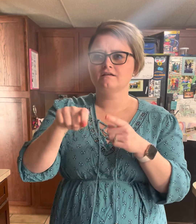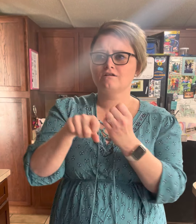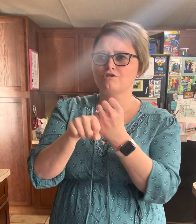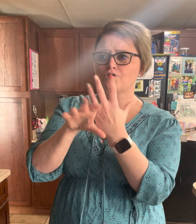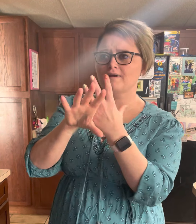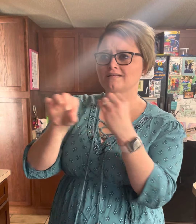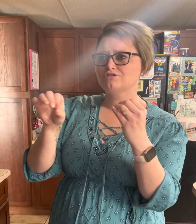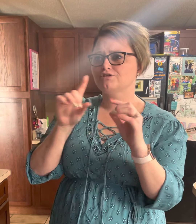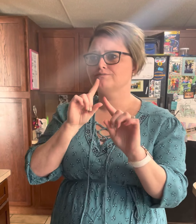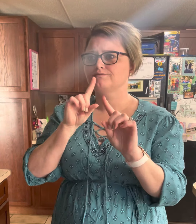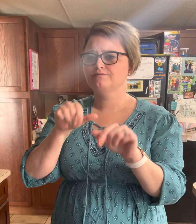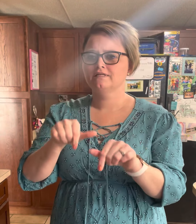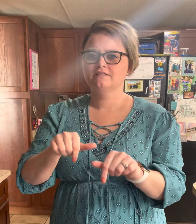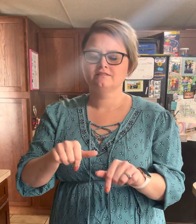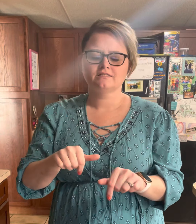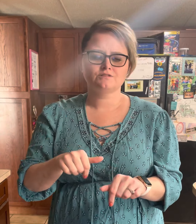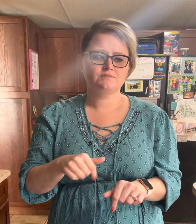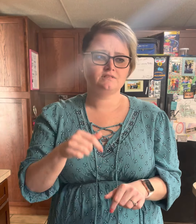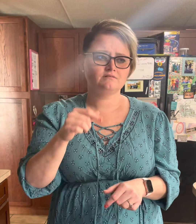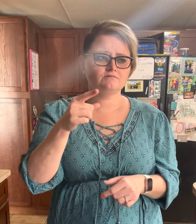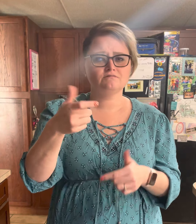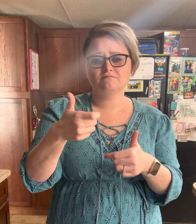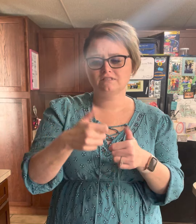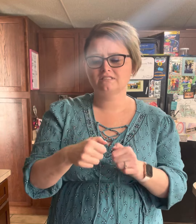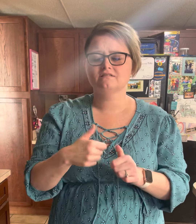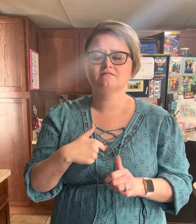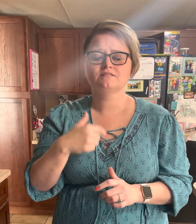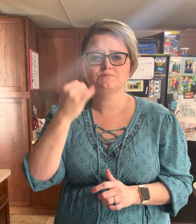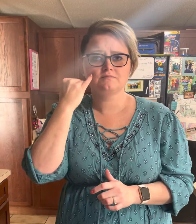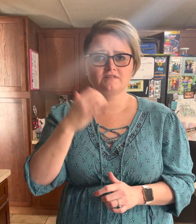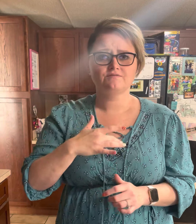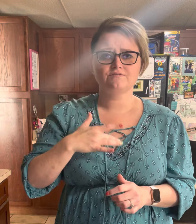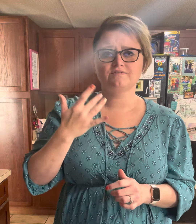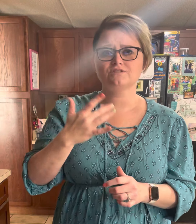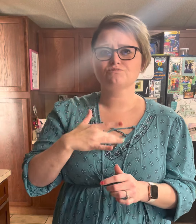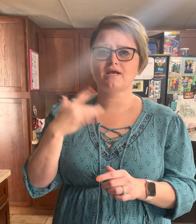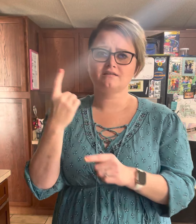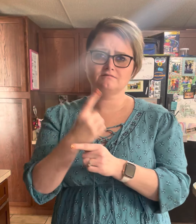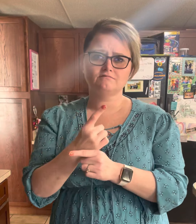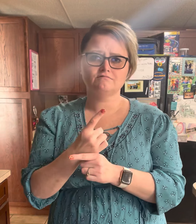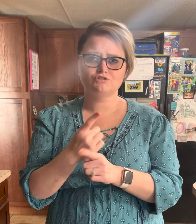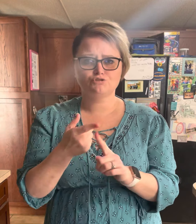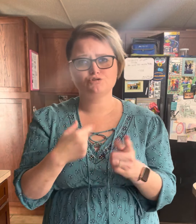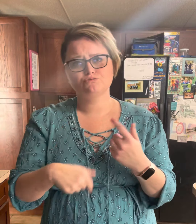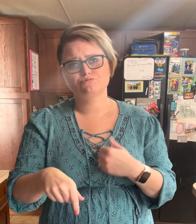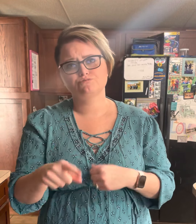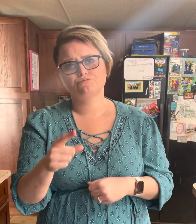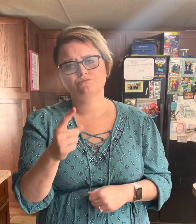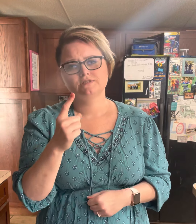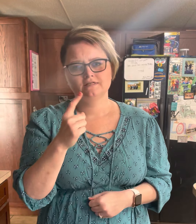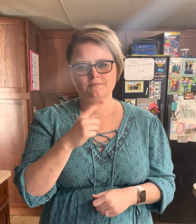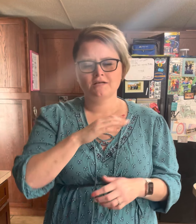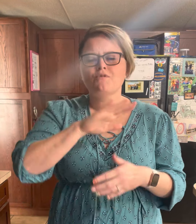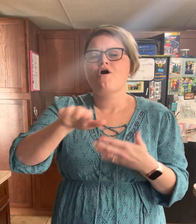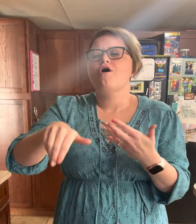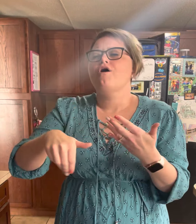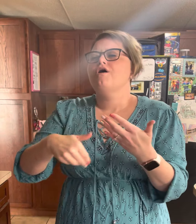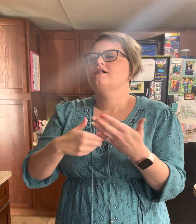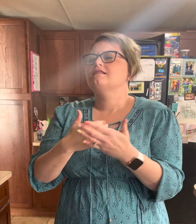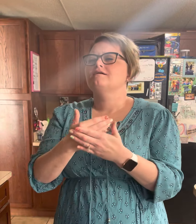no answer You text me when you feel like, when it feels right to you But I'm all, I'm